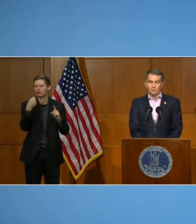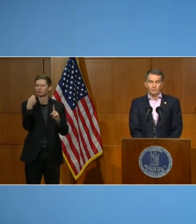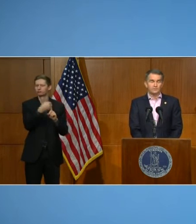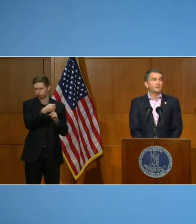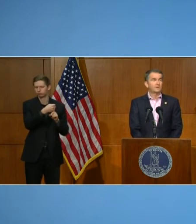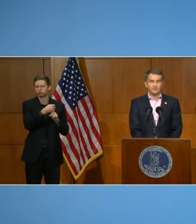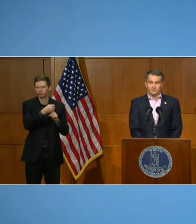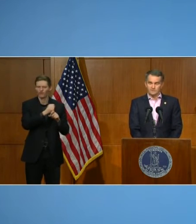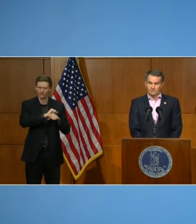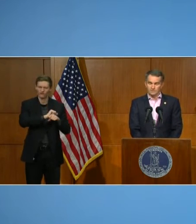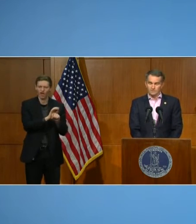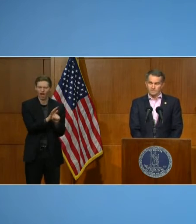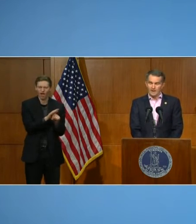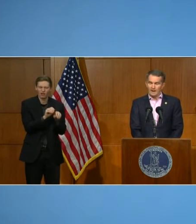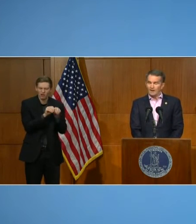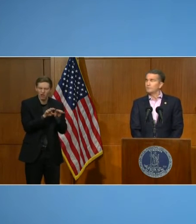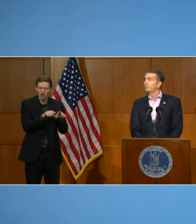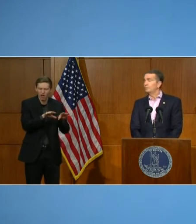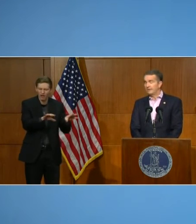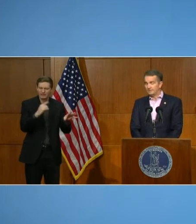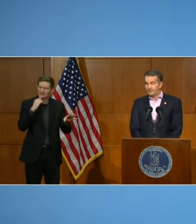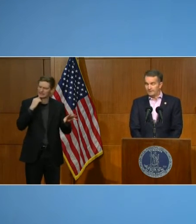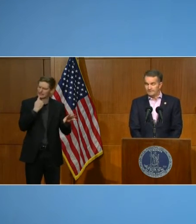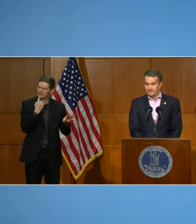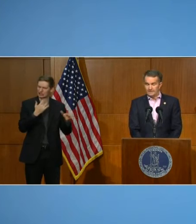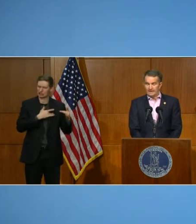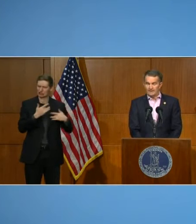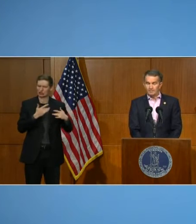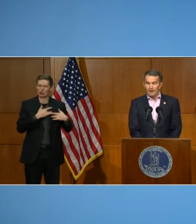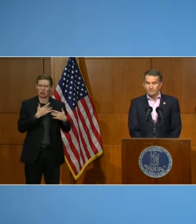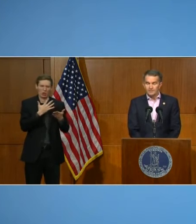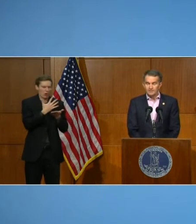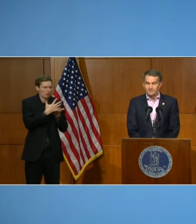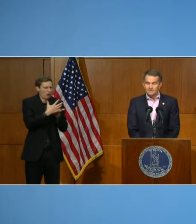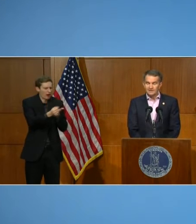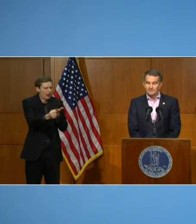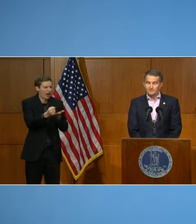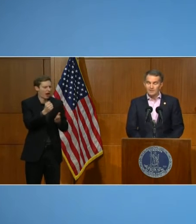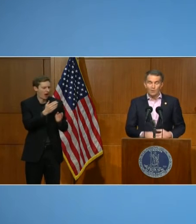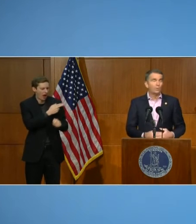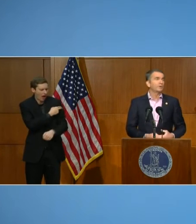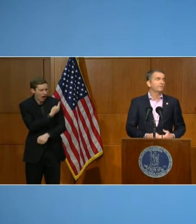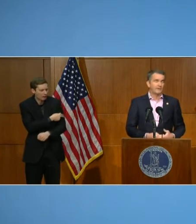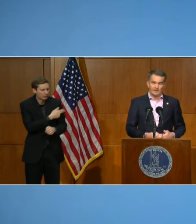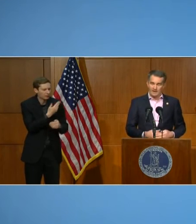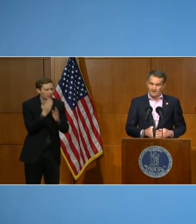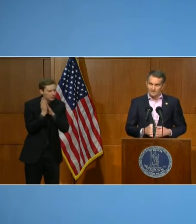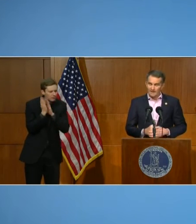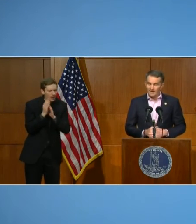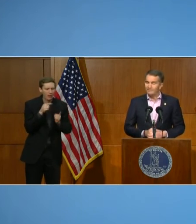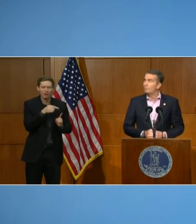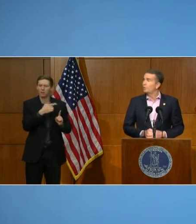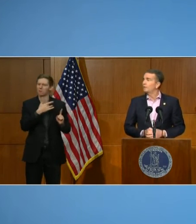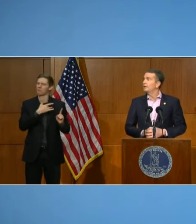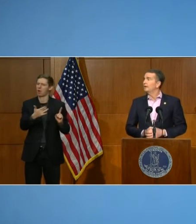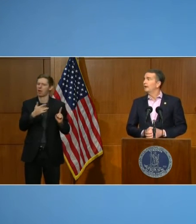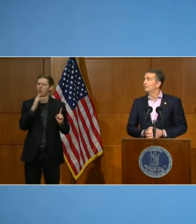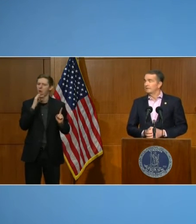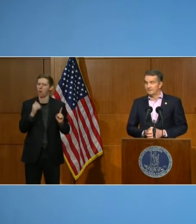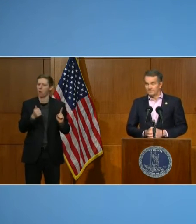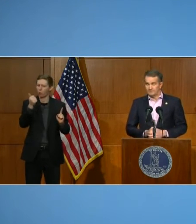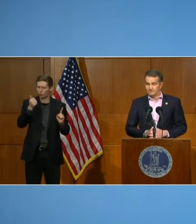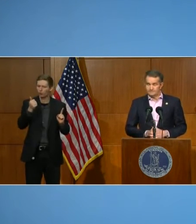with serious concerns about hospital bed space and the population tends to be older and to have more